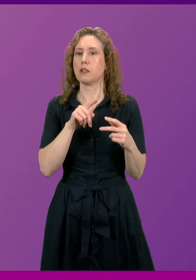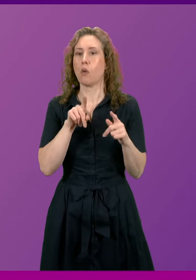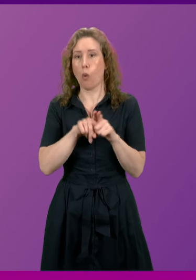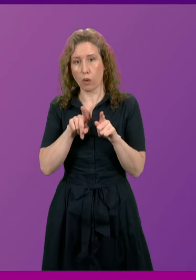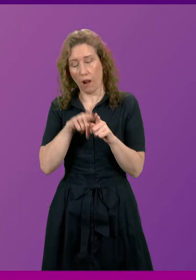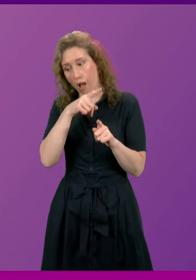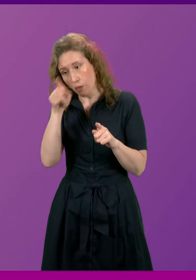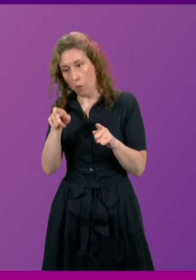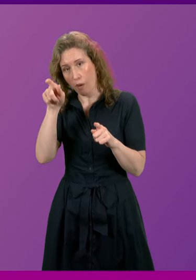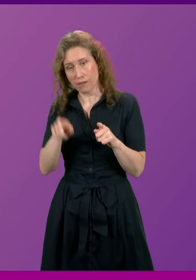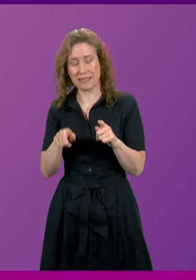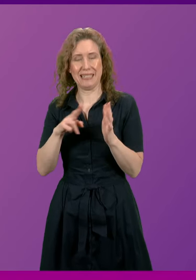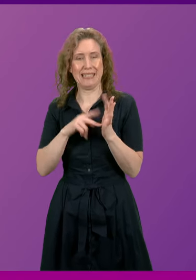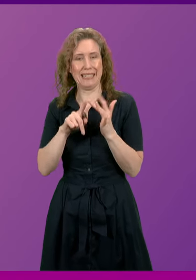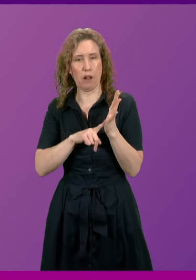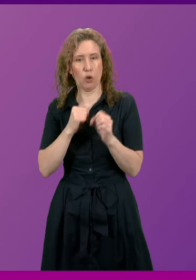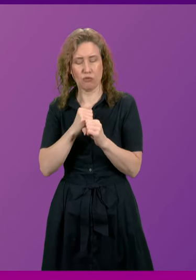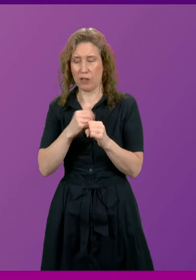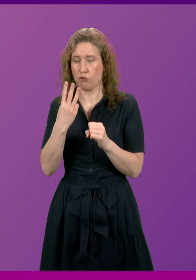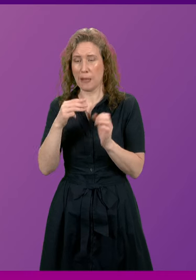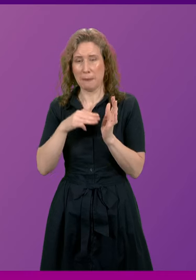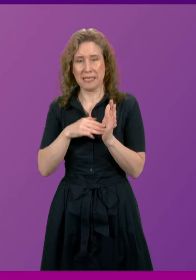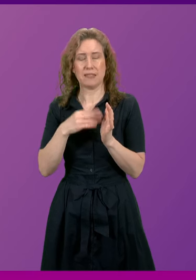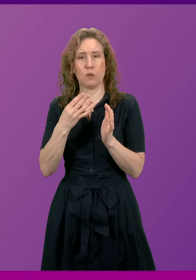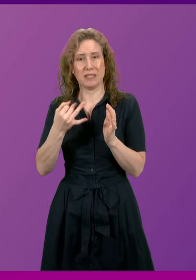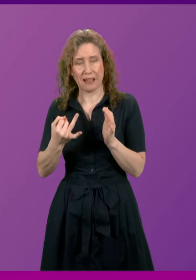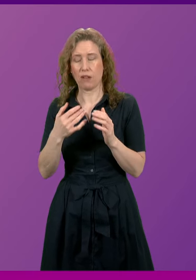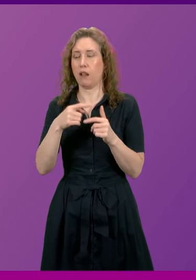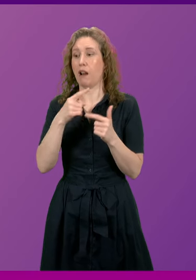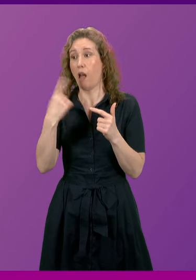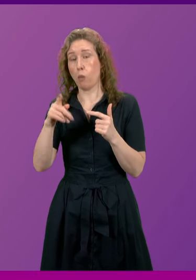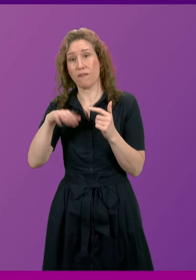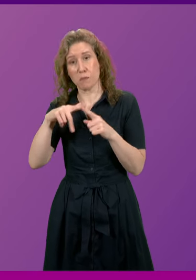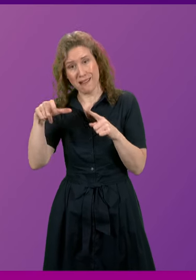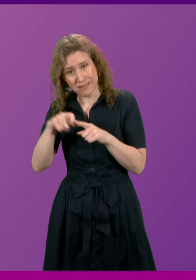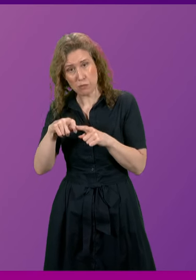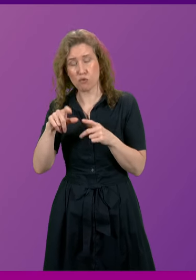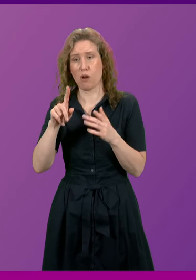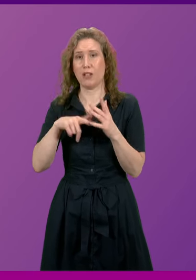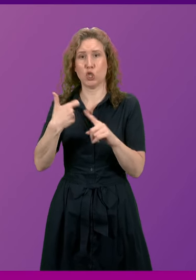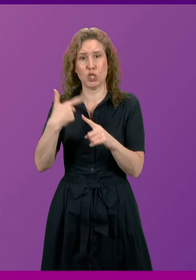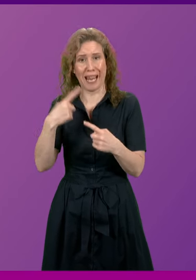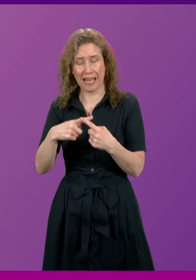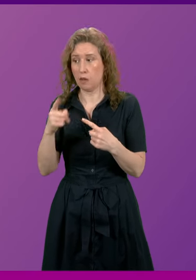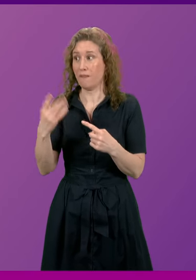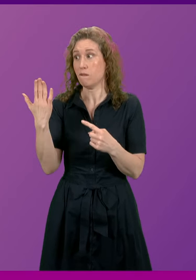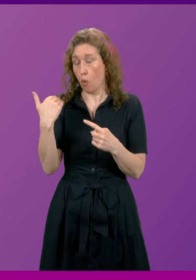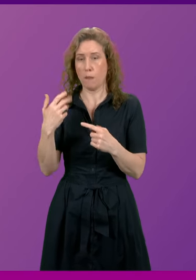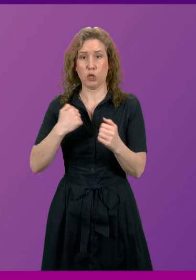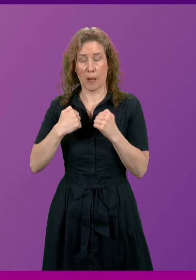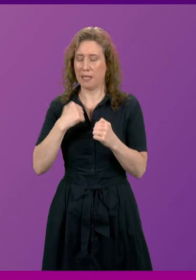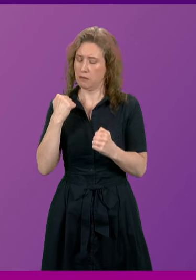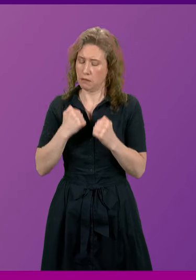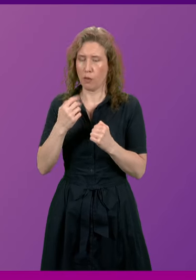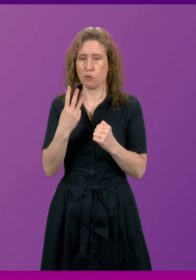Gourley running an astonishing three minutes 47 and Jake Whiteman from Edinburgh AC a former 1500 metre world champion running